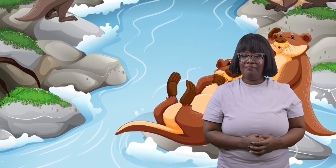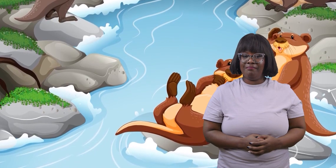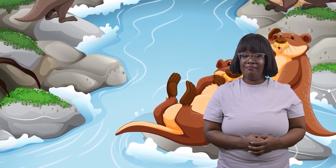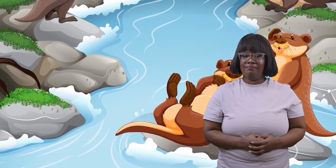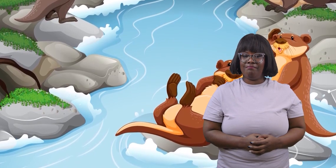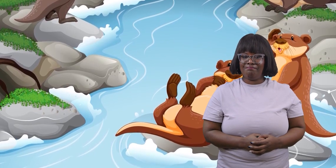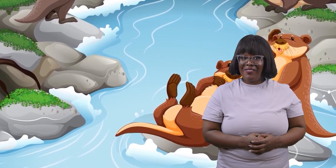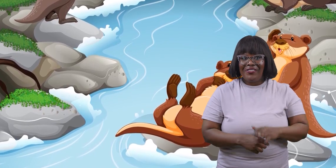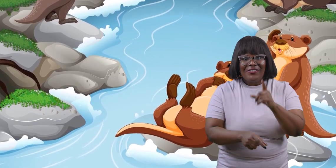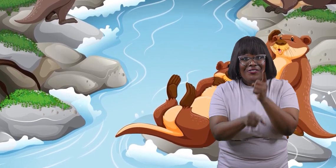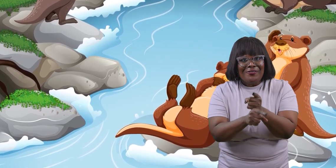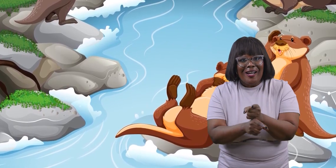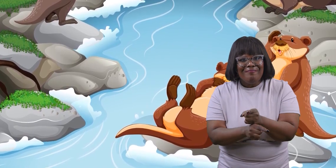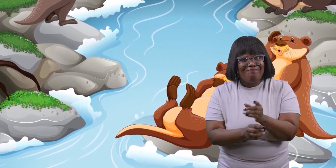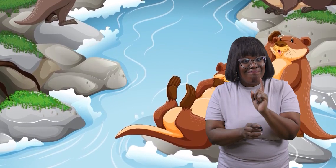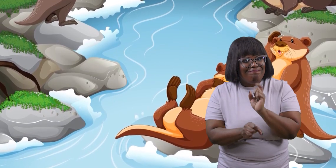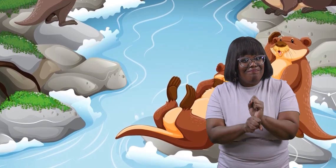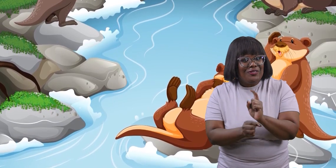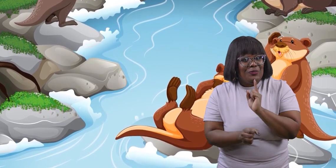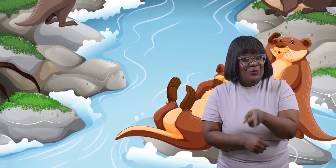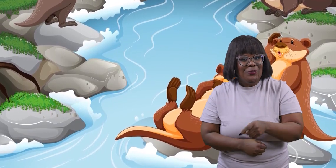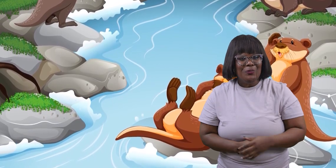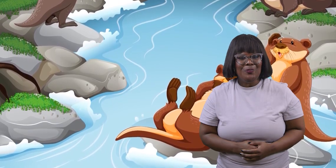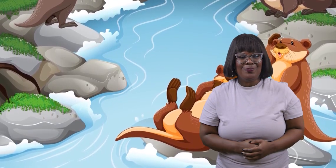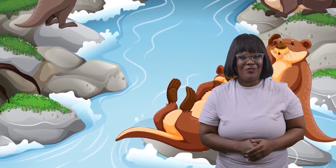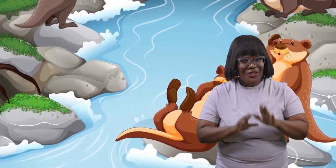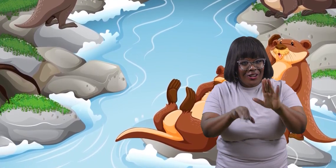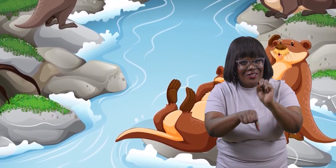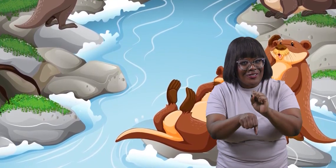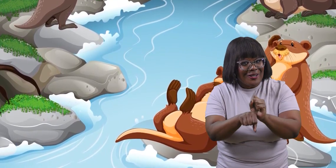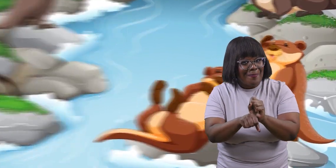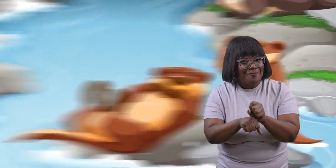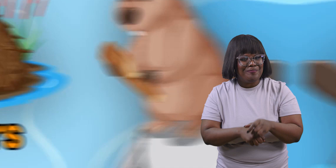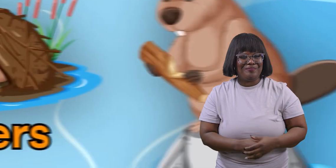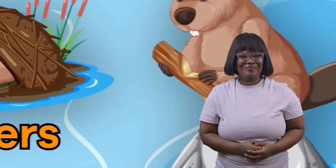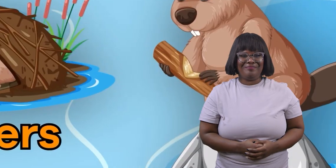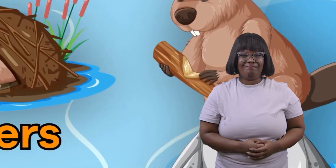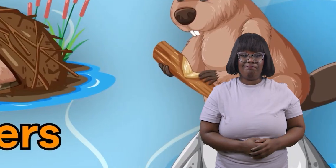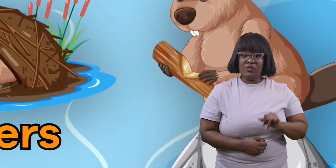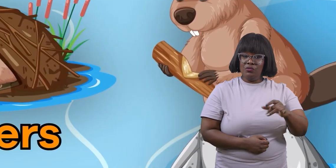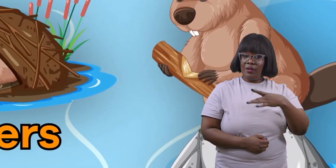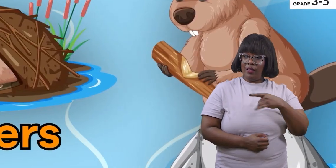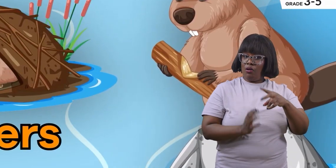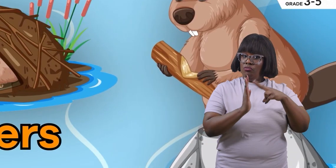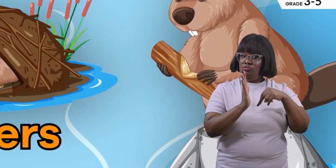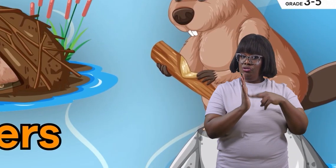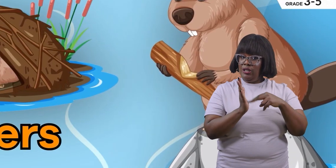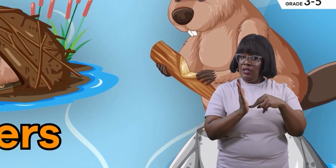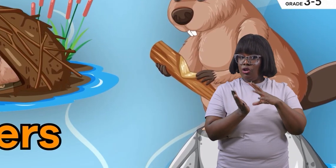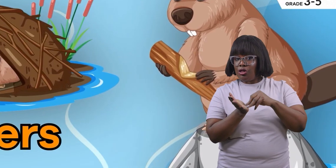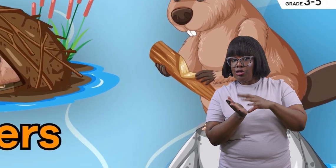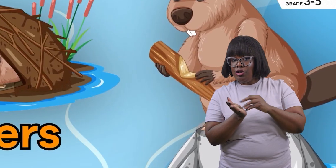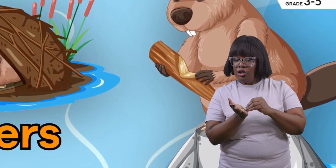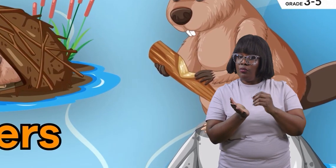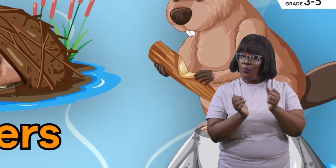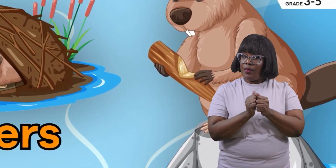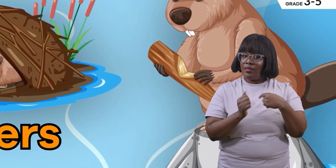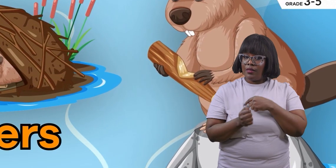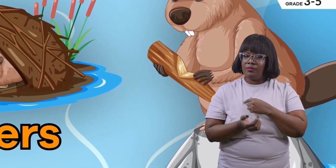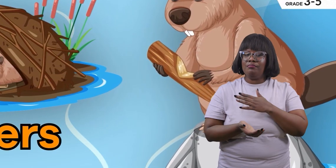that's right it's true great job friends if you liked learning and reading along with us please make sure you